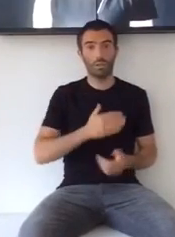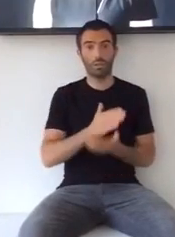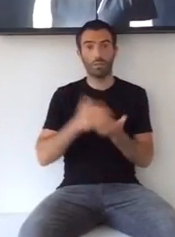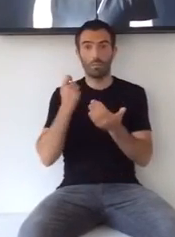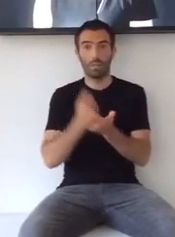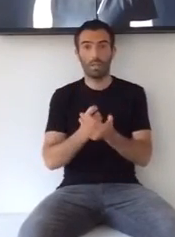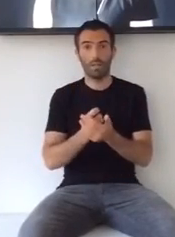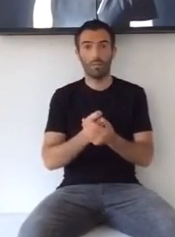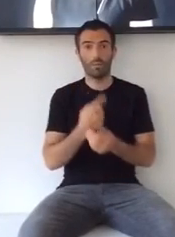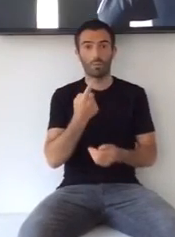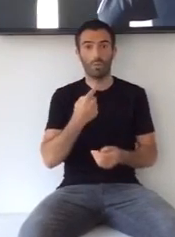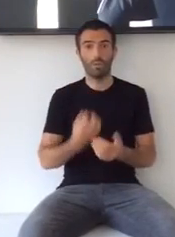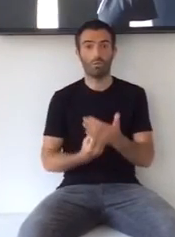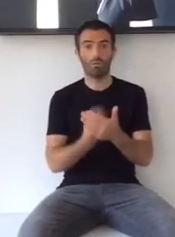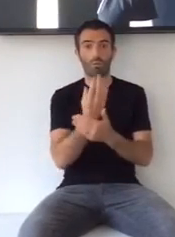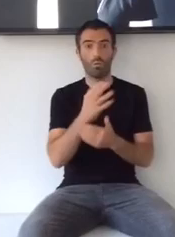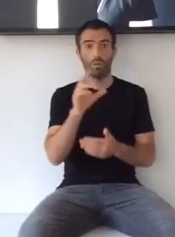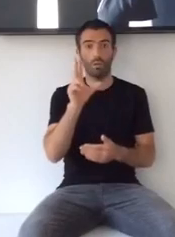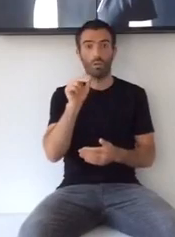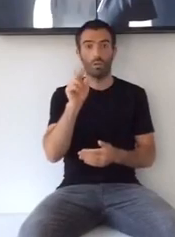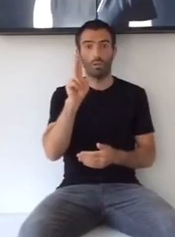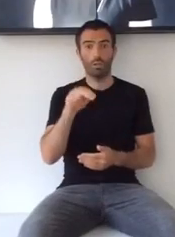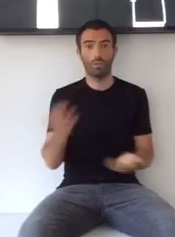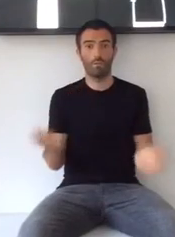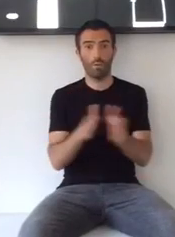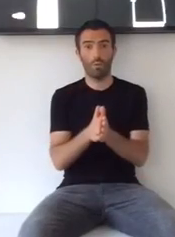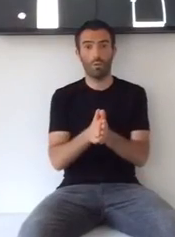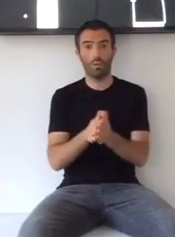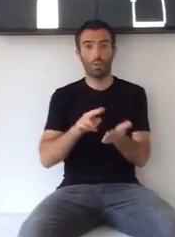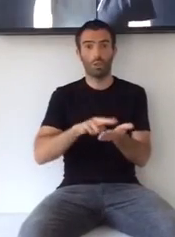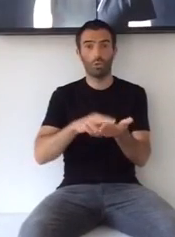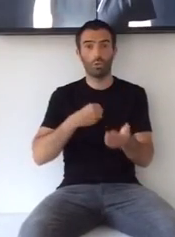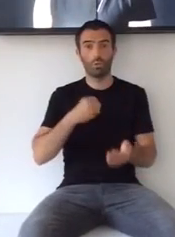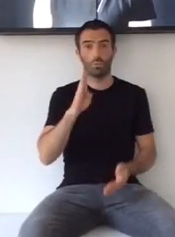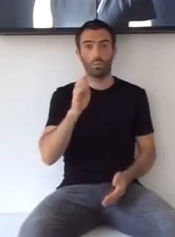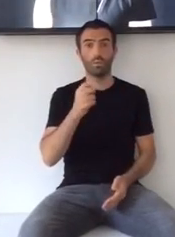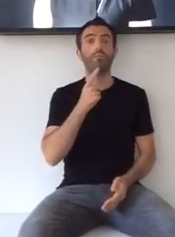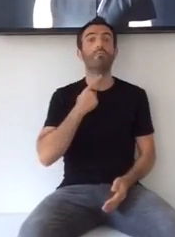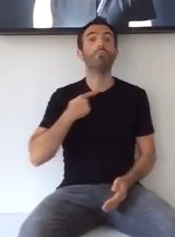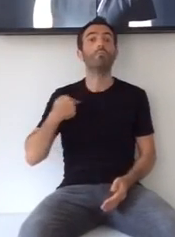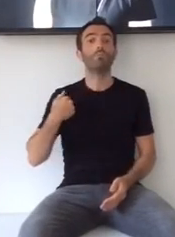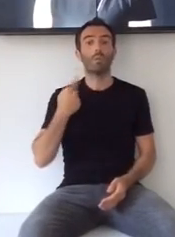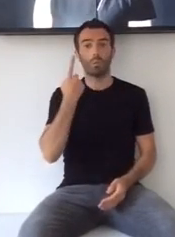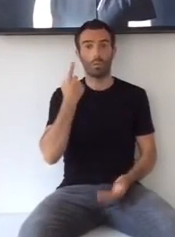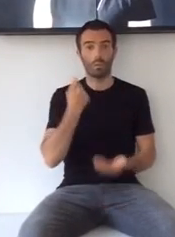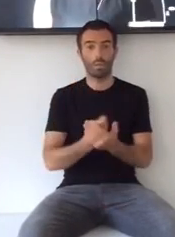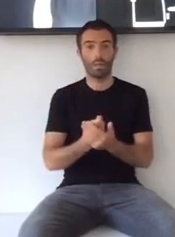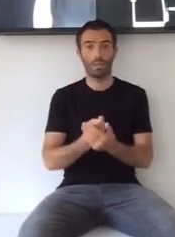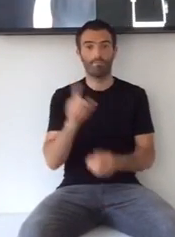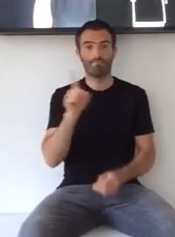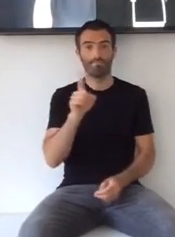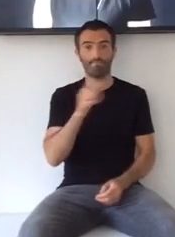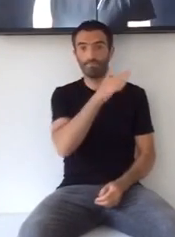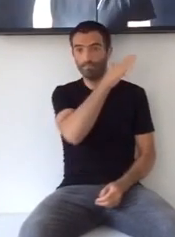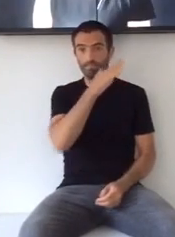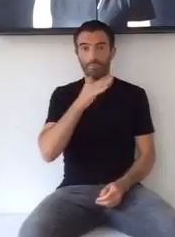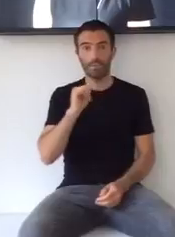sometimes I'm not strong, I used to be addicted One time, I couldn't even take